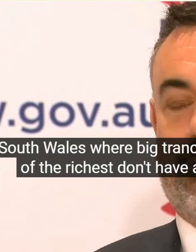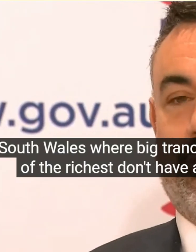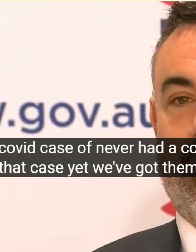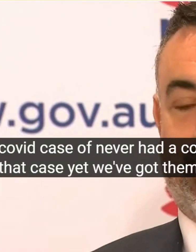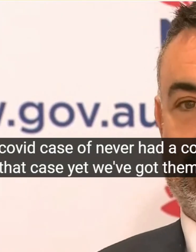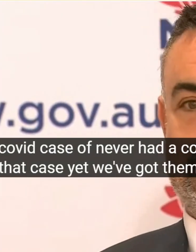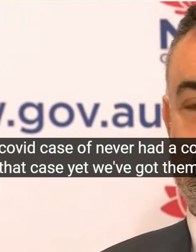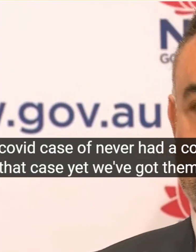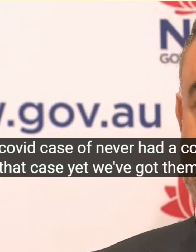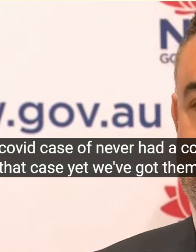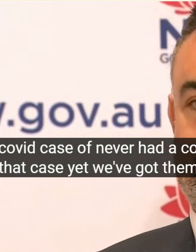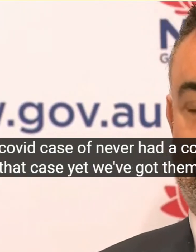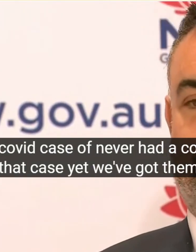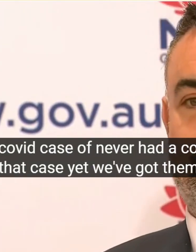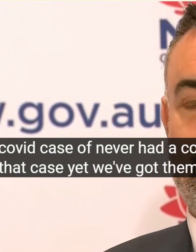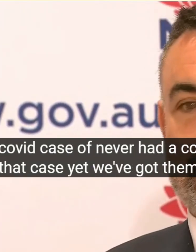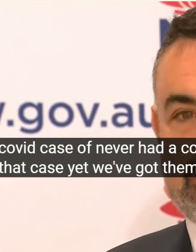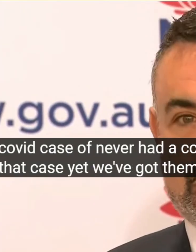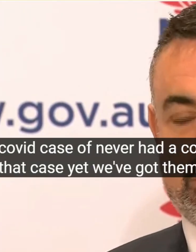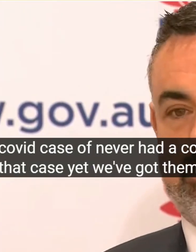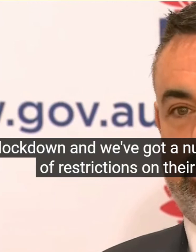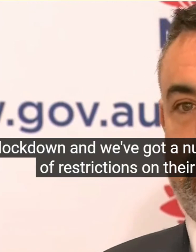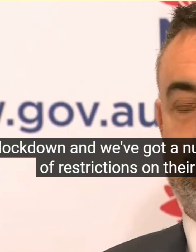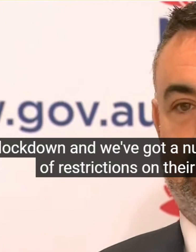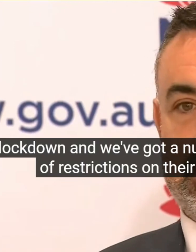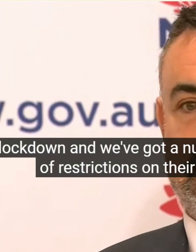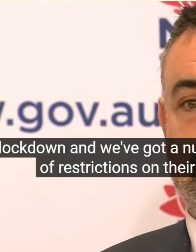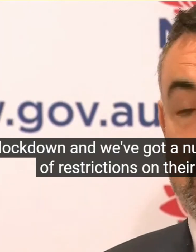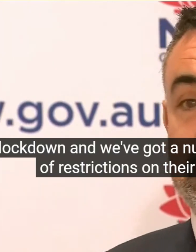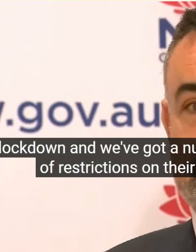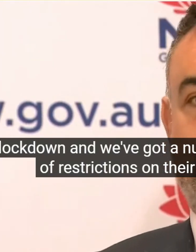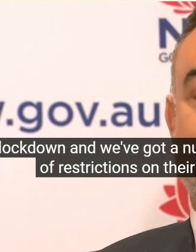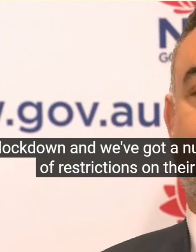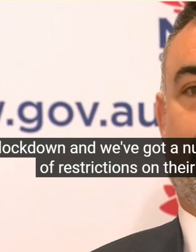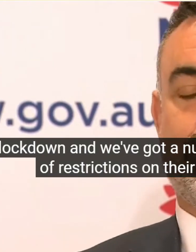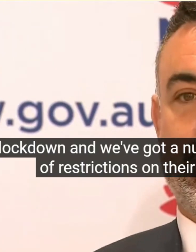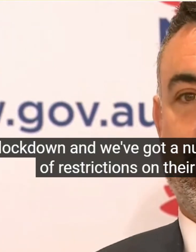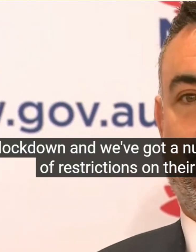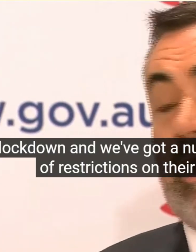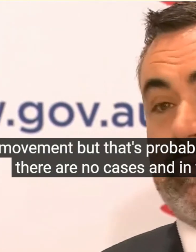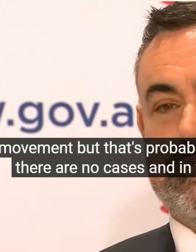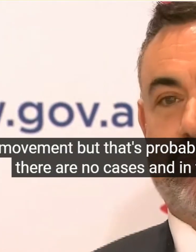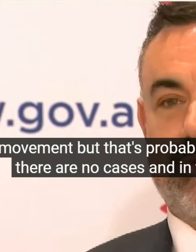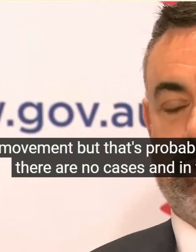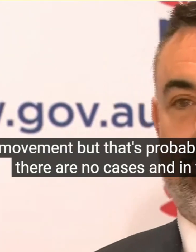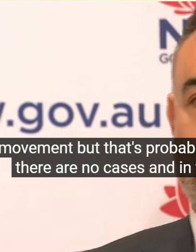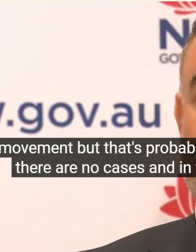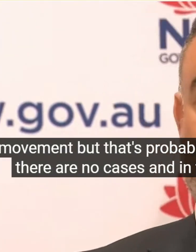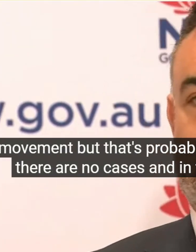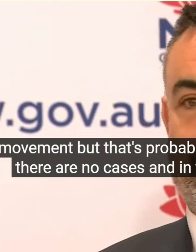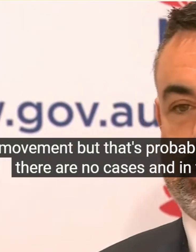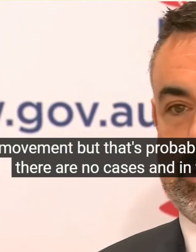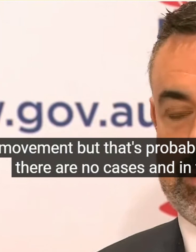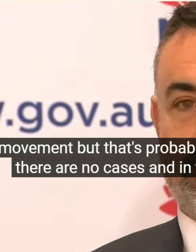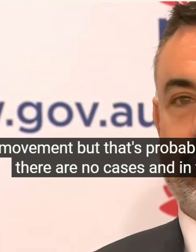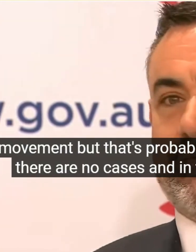Probably Why There Are No Cases And In This Scenario The Restrictions That We've Put In Place Even In A Staged Approach I Believe Is The Reason That